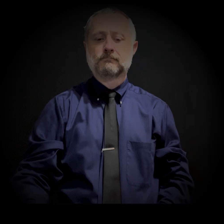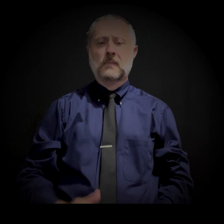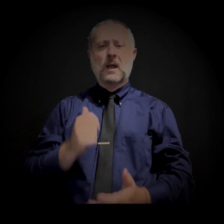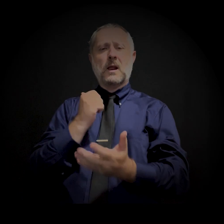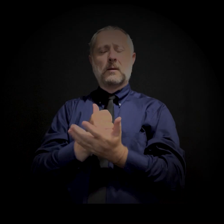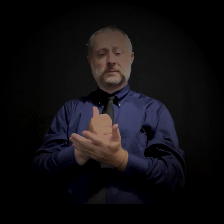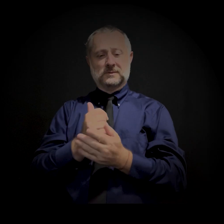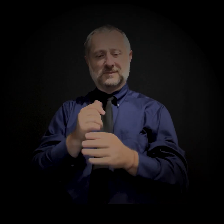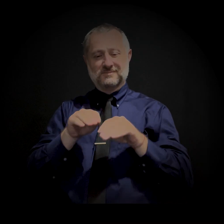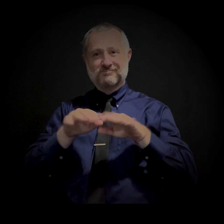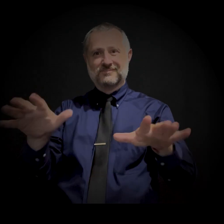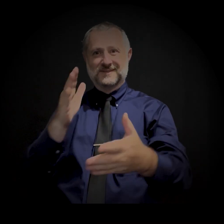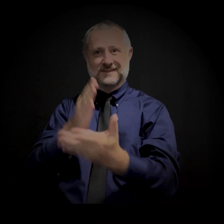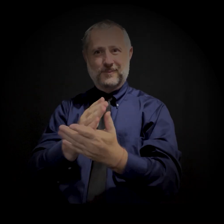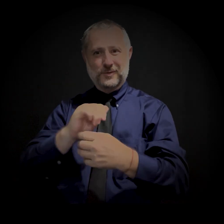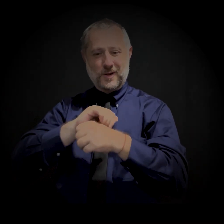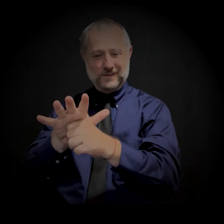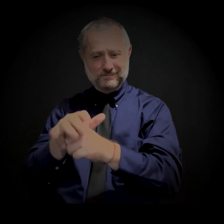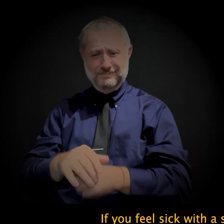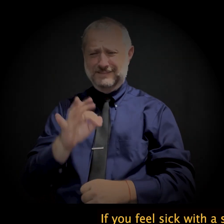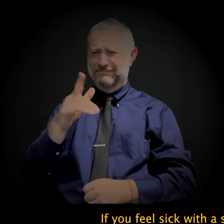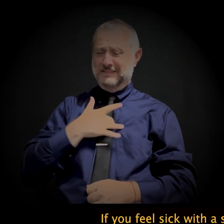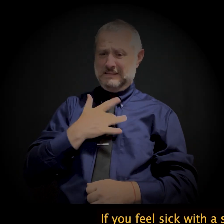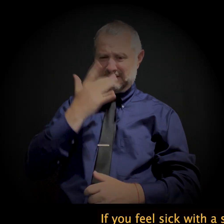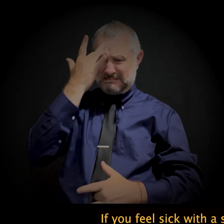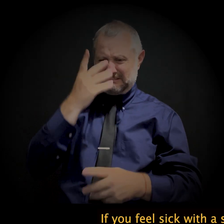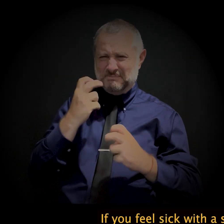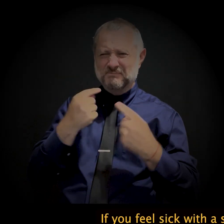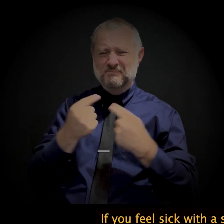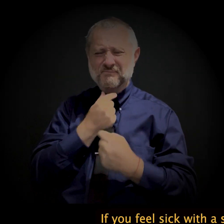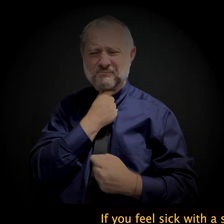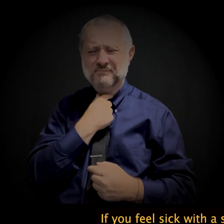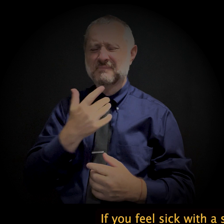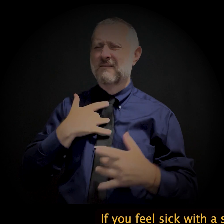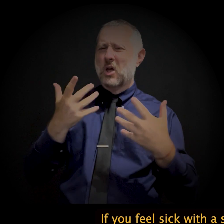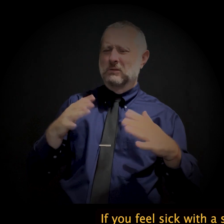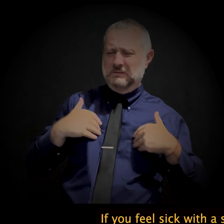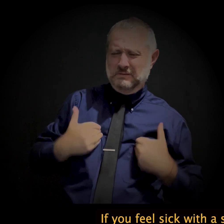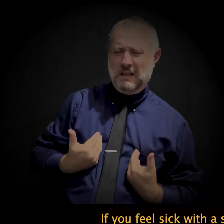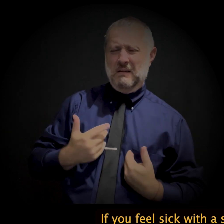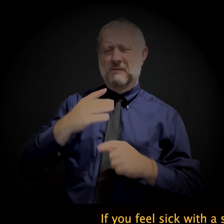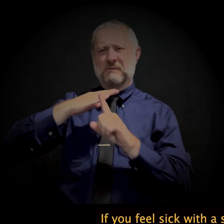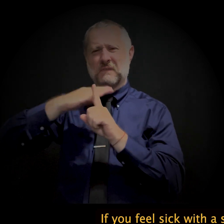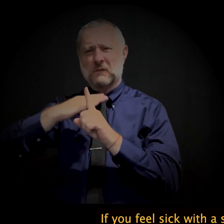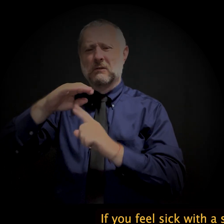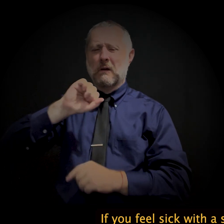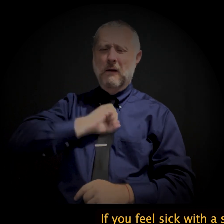Help stop the spread of COVID-19. If you feel sick with a sore throat, are really tired, have a fever, cough,